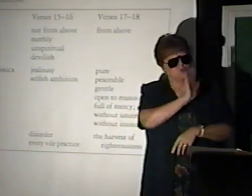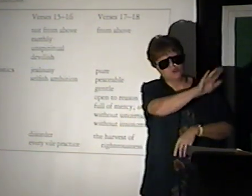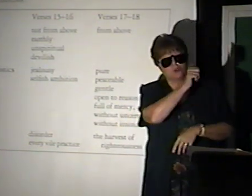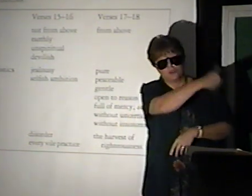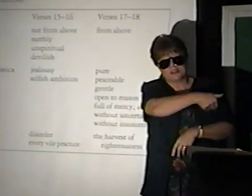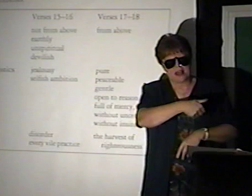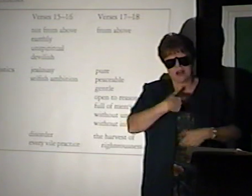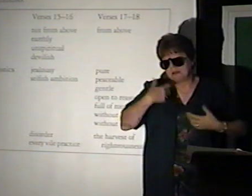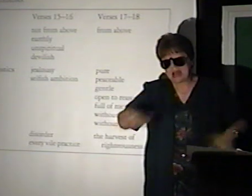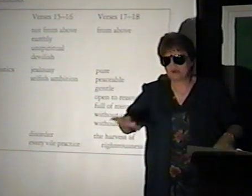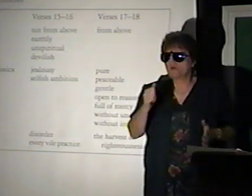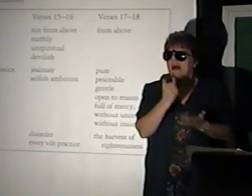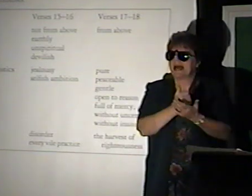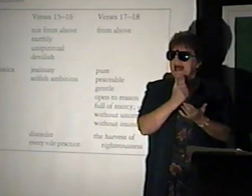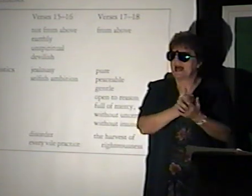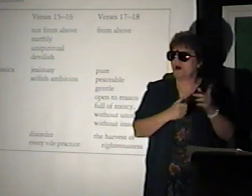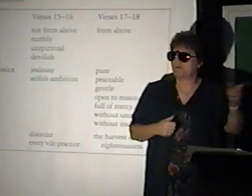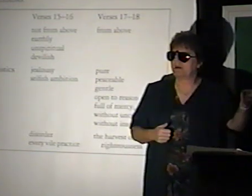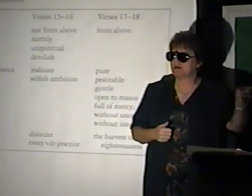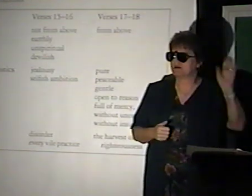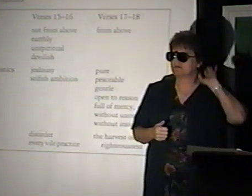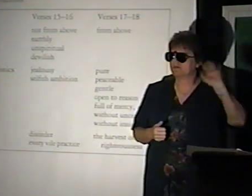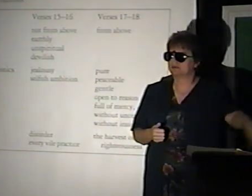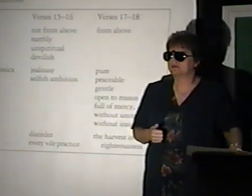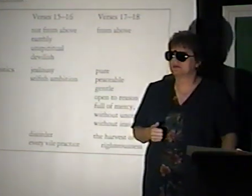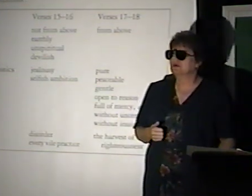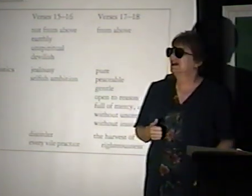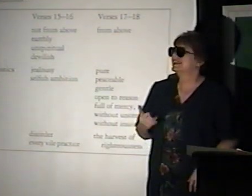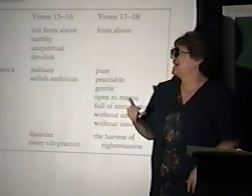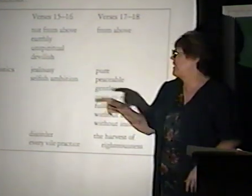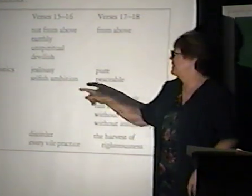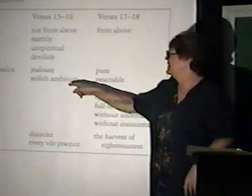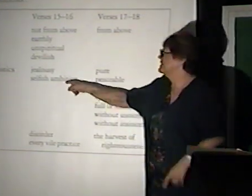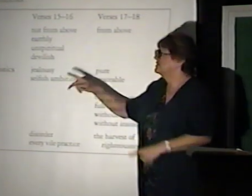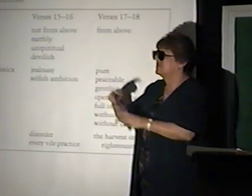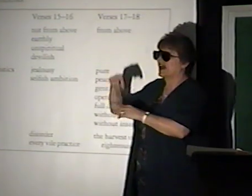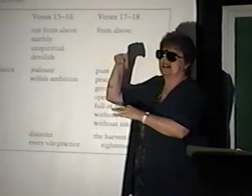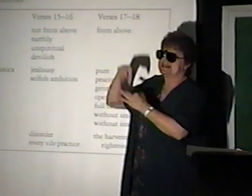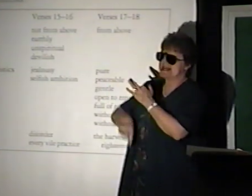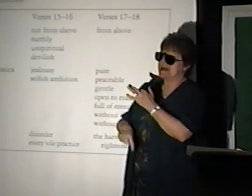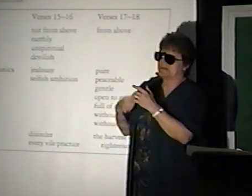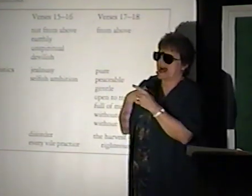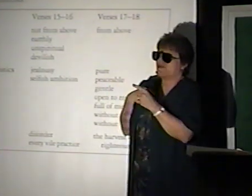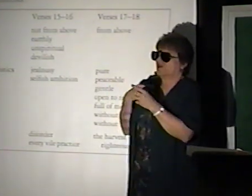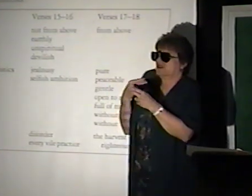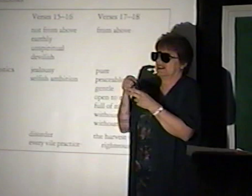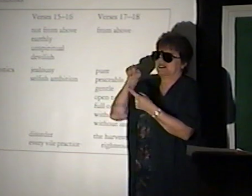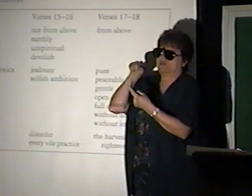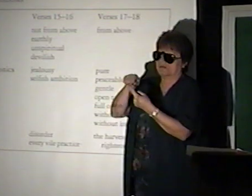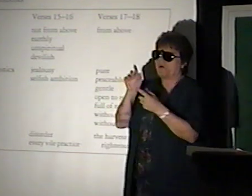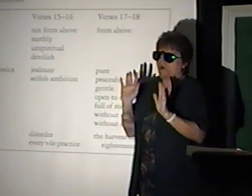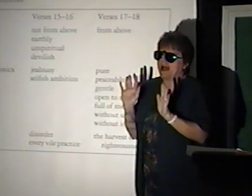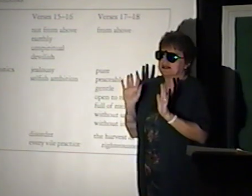To yourself, I don't want to count. Now, a slip is very deep, but I don't want to get to the point.